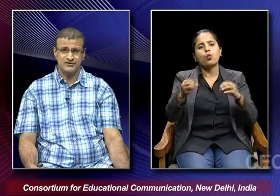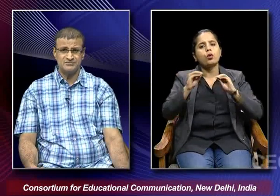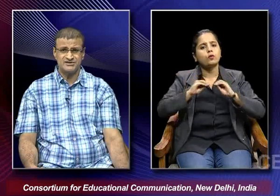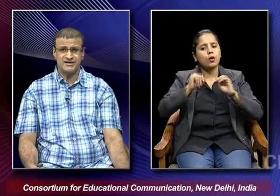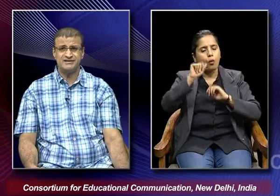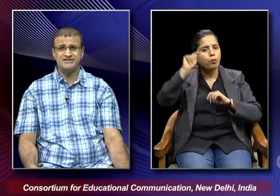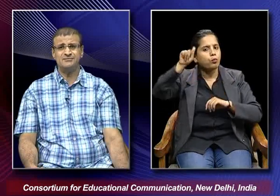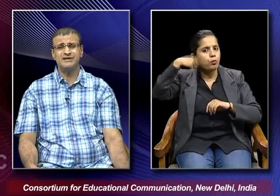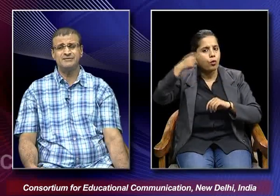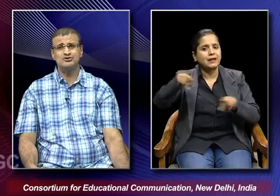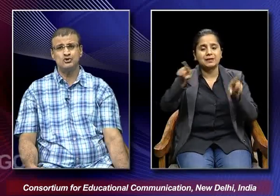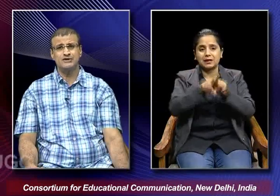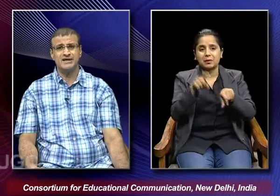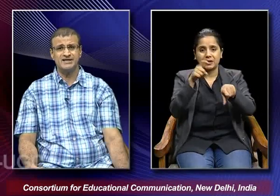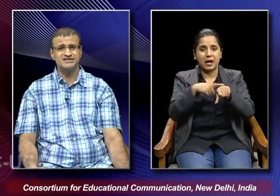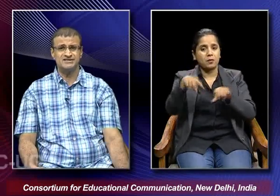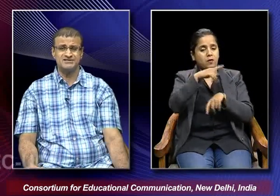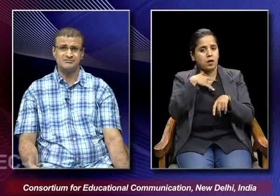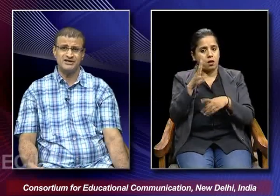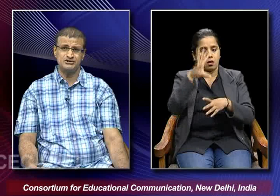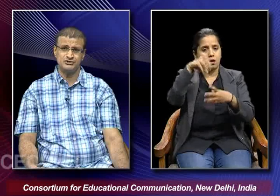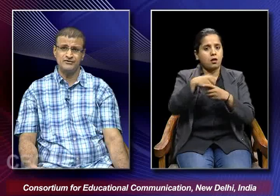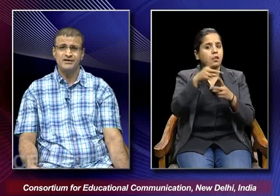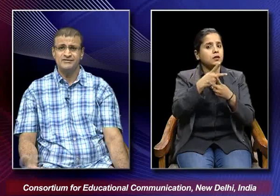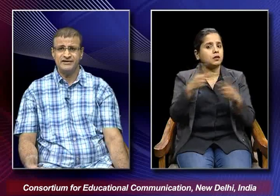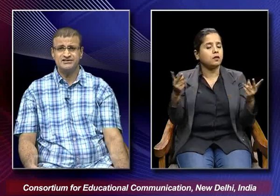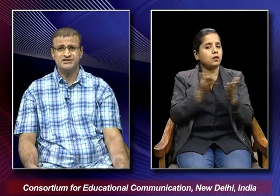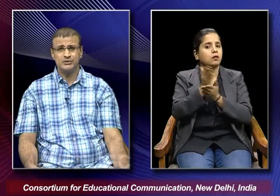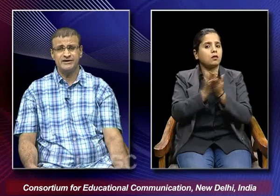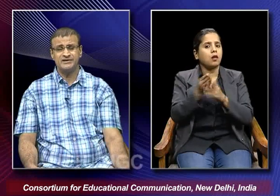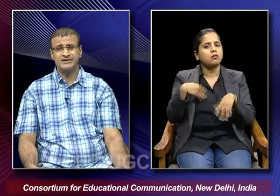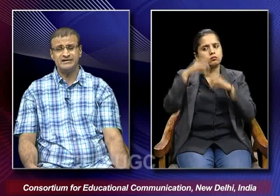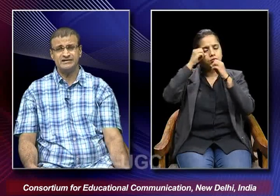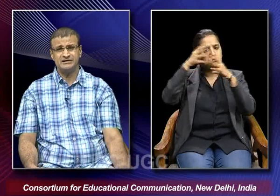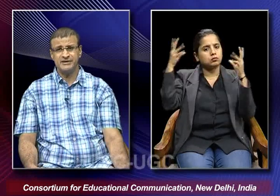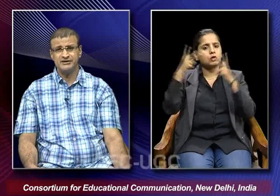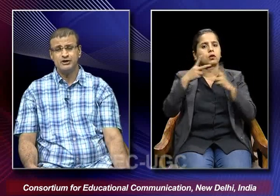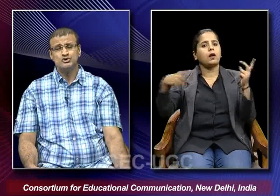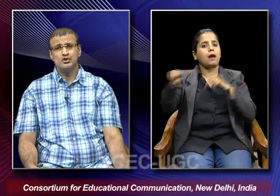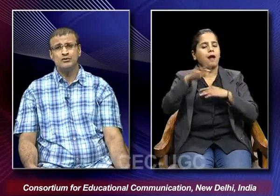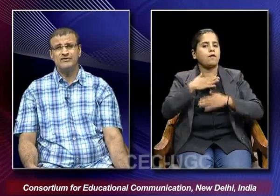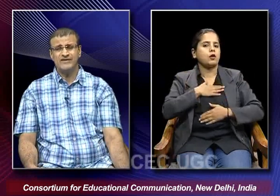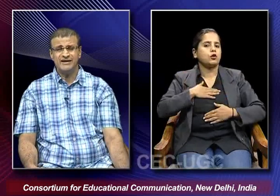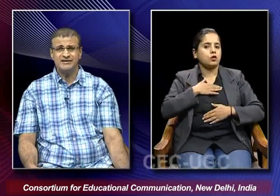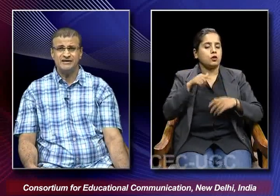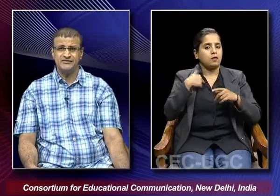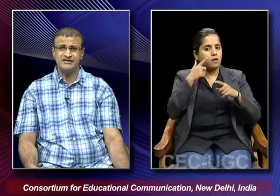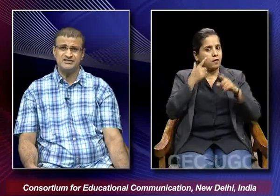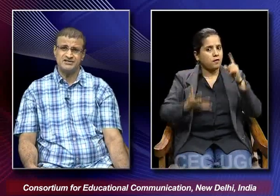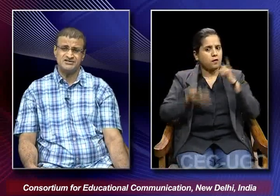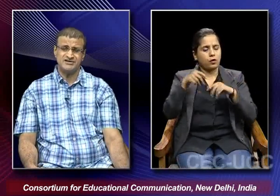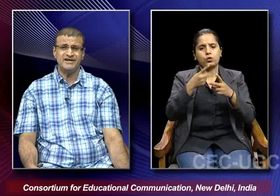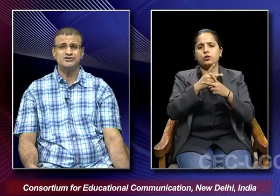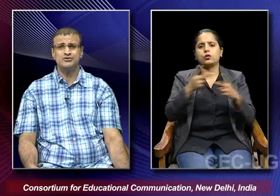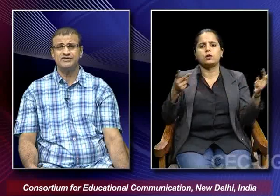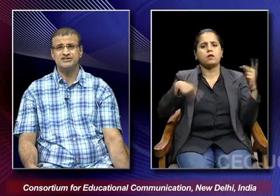his films and at the same time he also engages in some kinds of fantasy oriented entertainment so we find that various